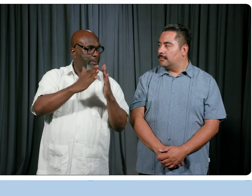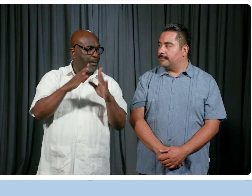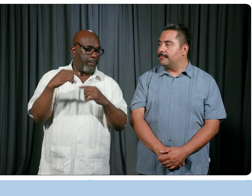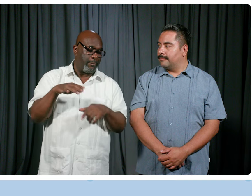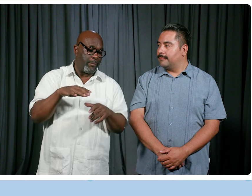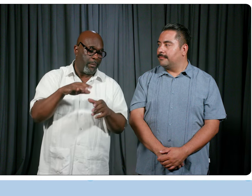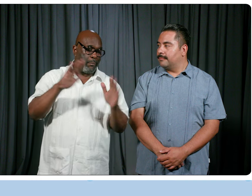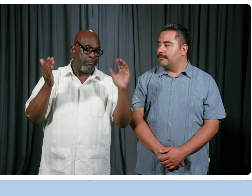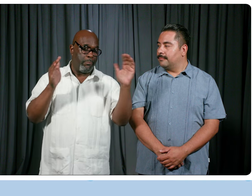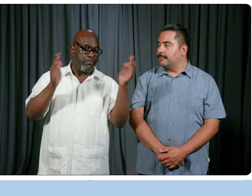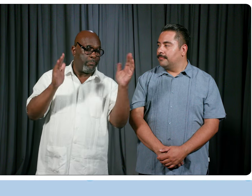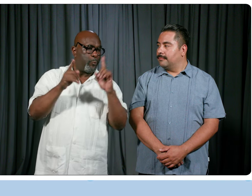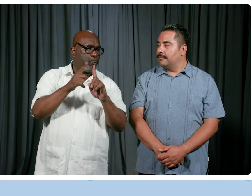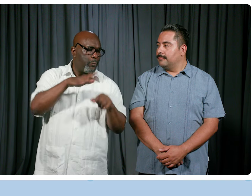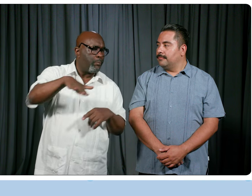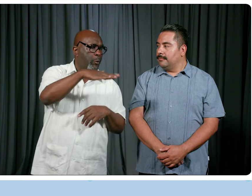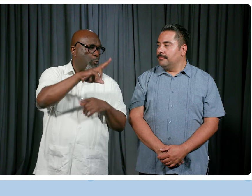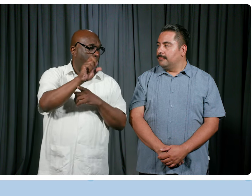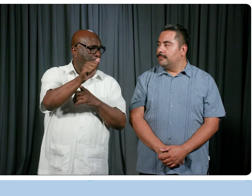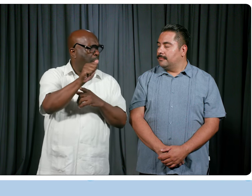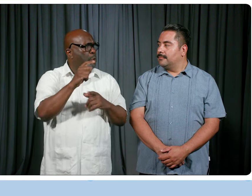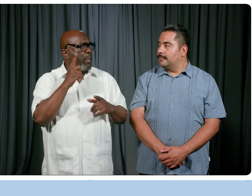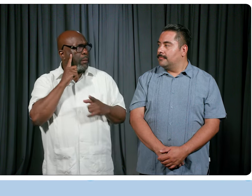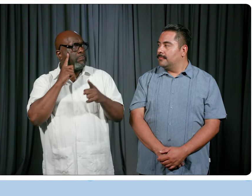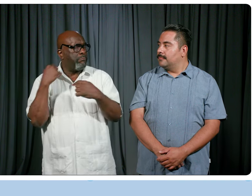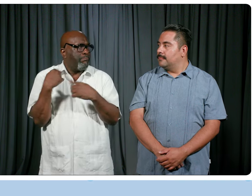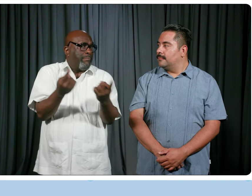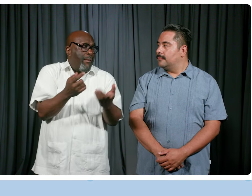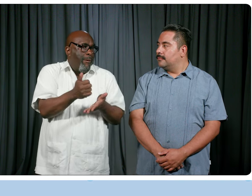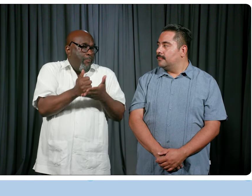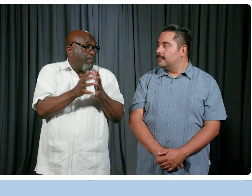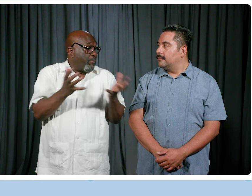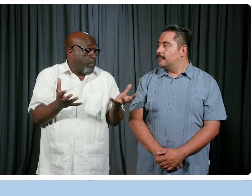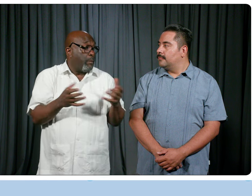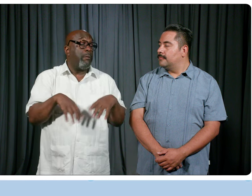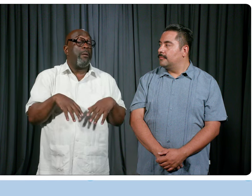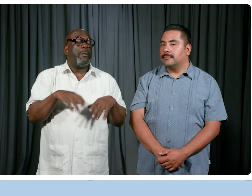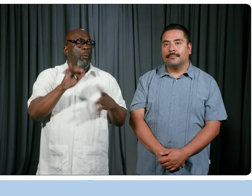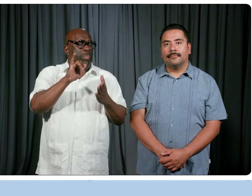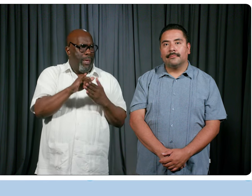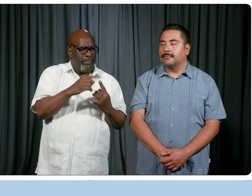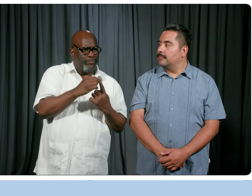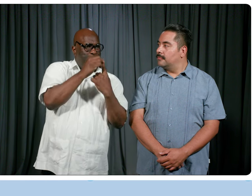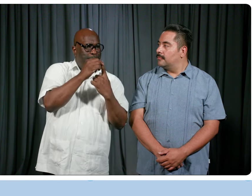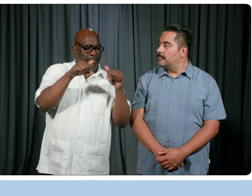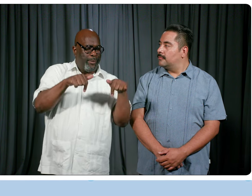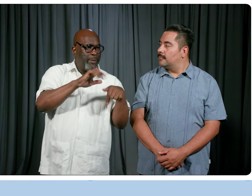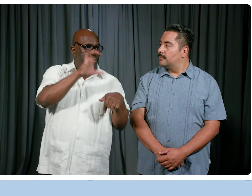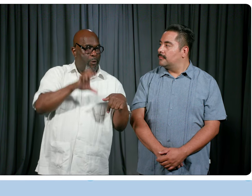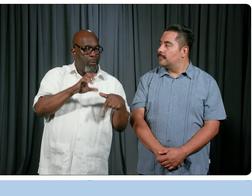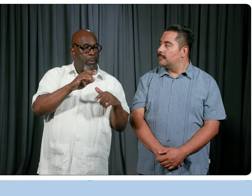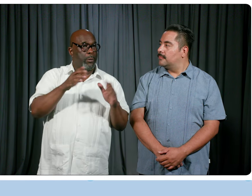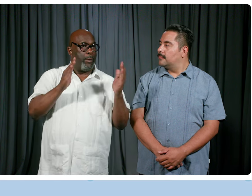different points done different things to advance that. So I think that has really taken us a long way. One thing that's kind of unique about Chicago compared to some other convention